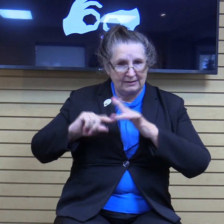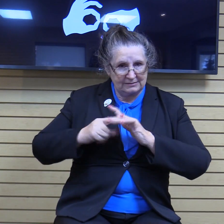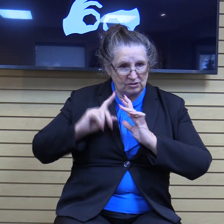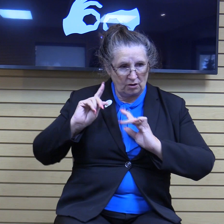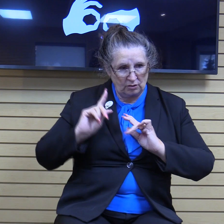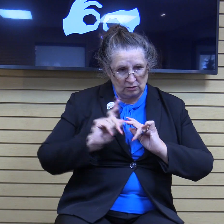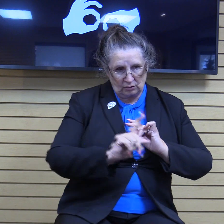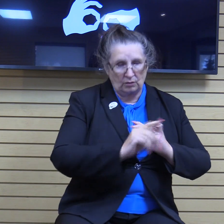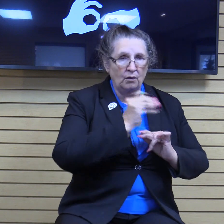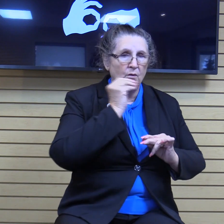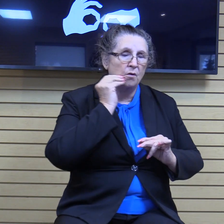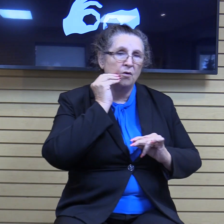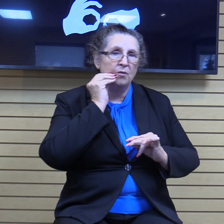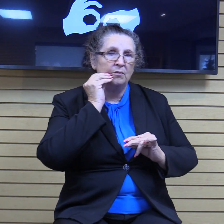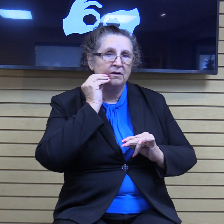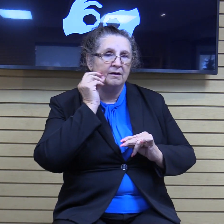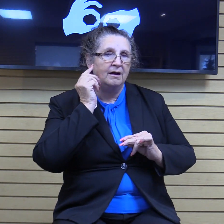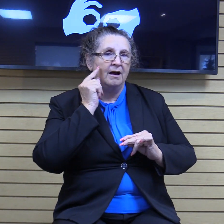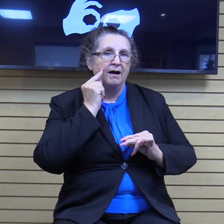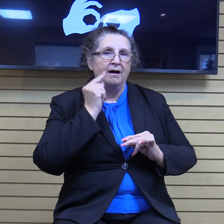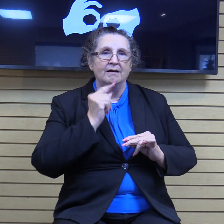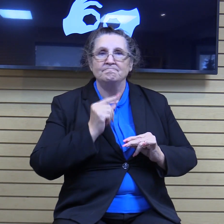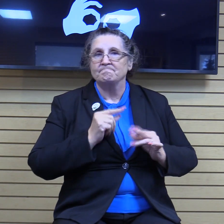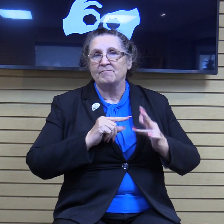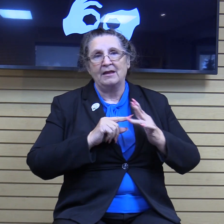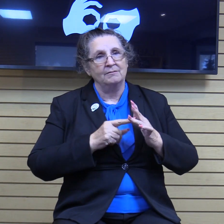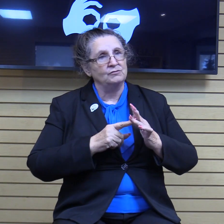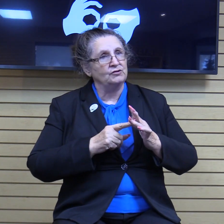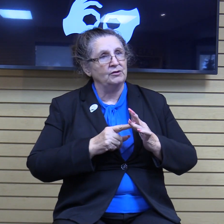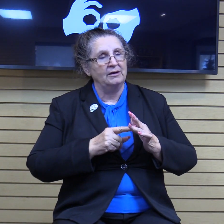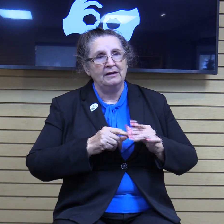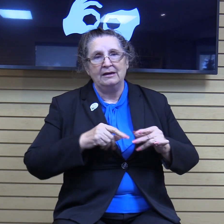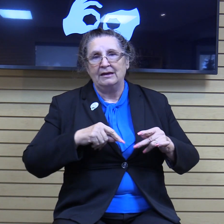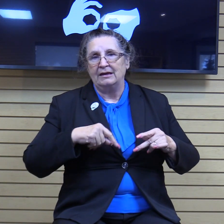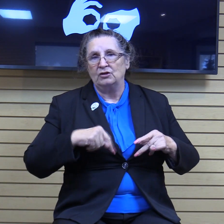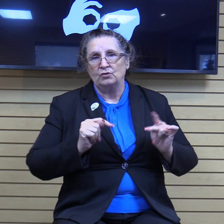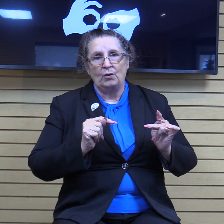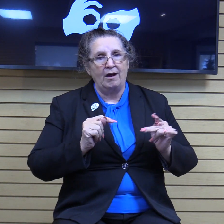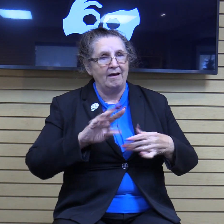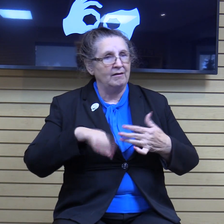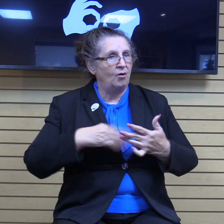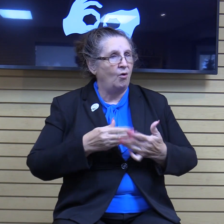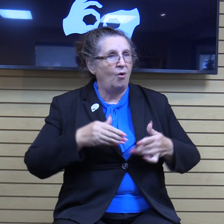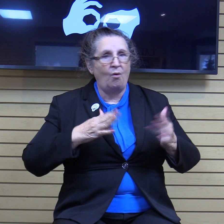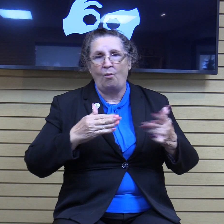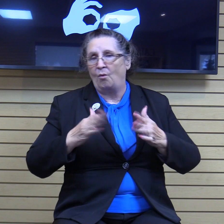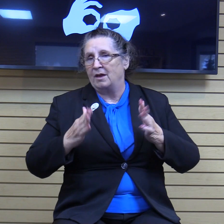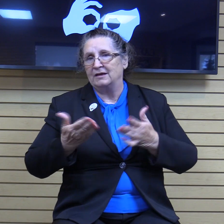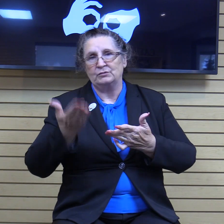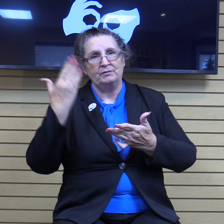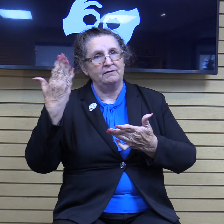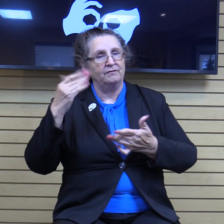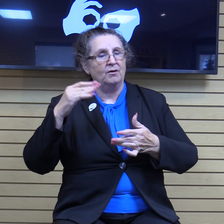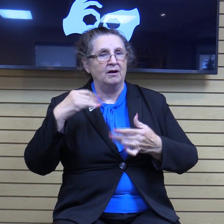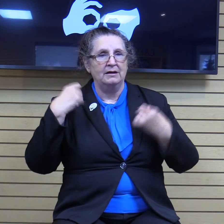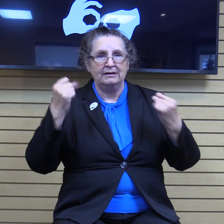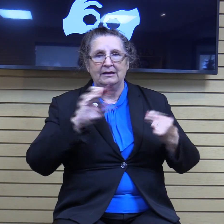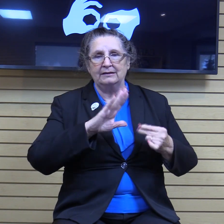I'm sure this wealthy man exhausted all his resources in finding healing for his son. So as a last resort, he